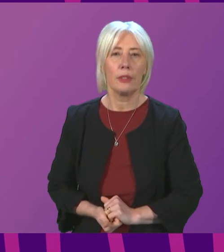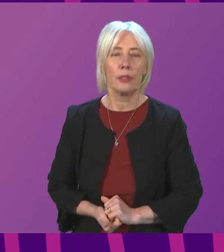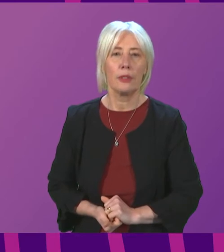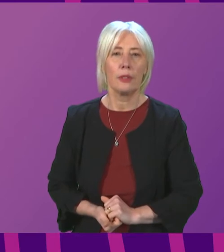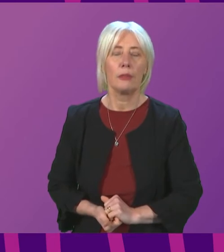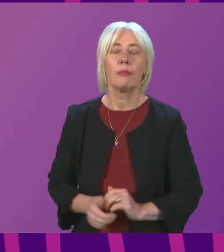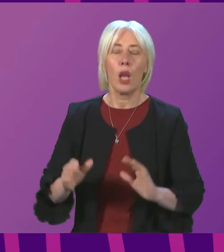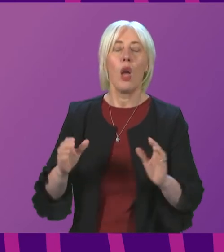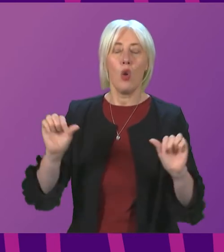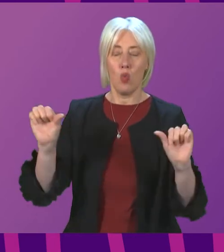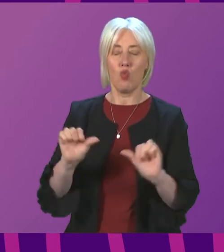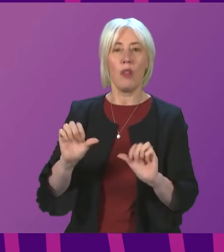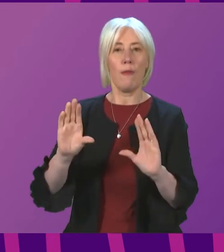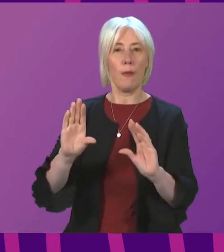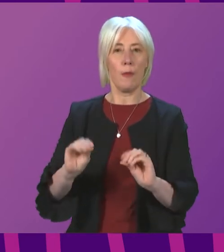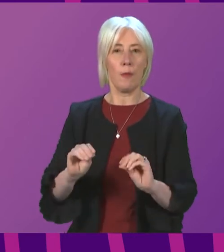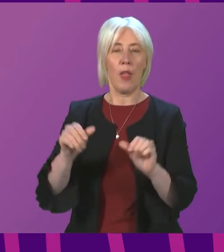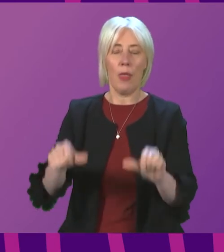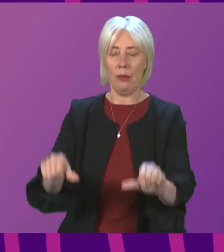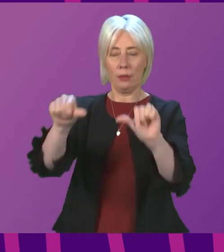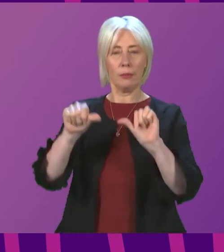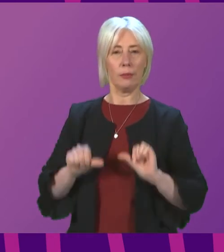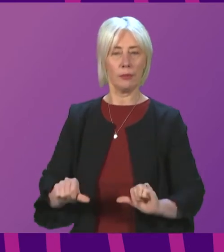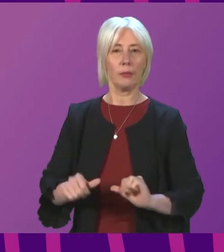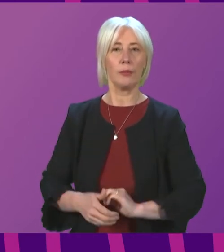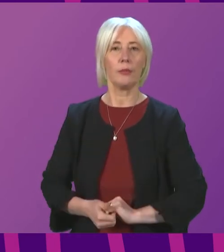There will be a brief pause before we move to the next item of business.